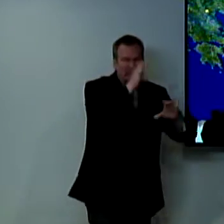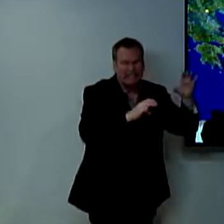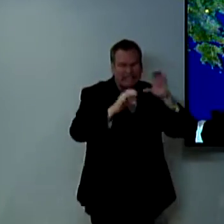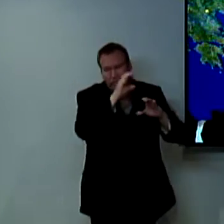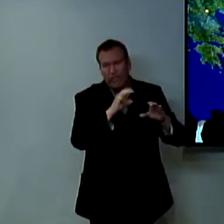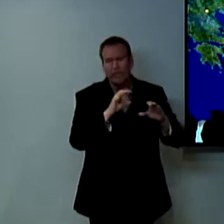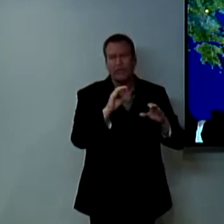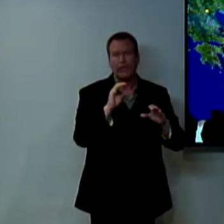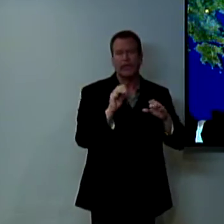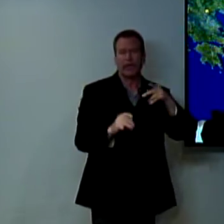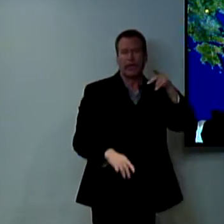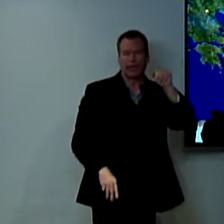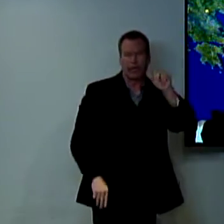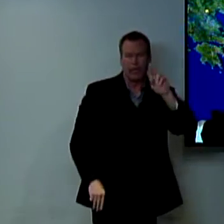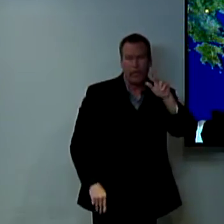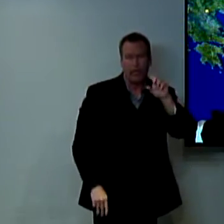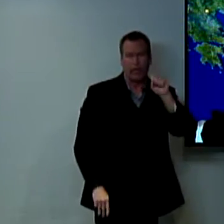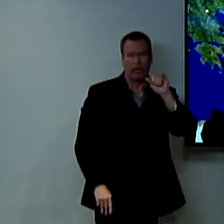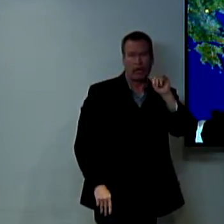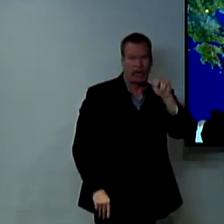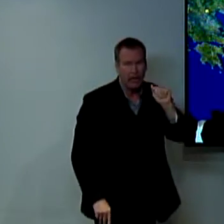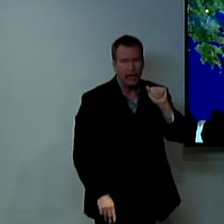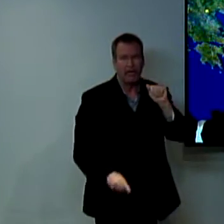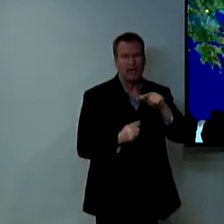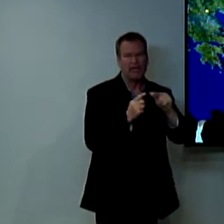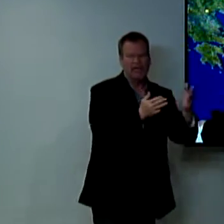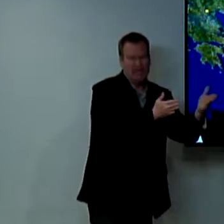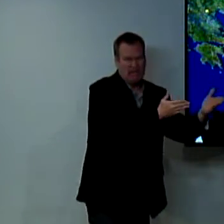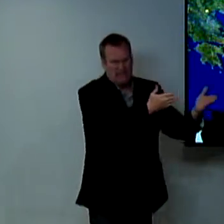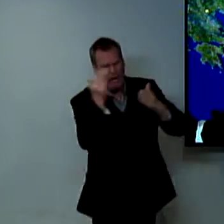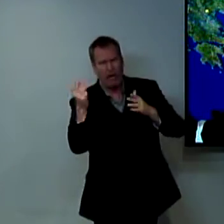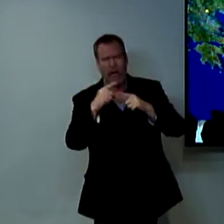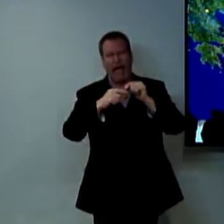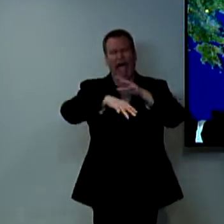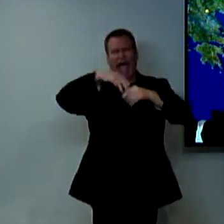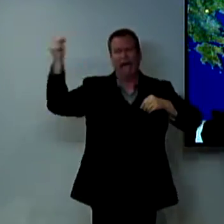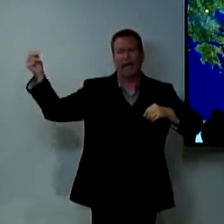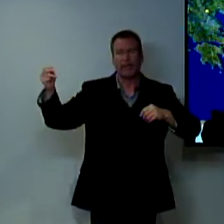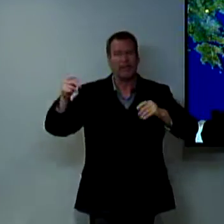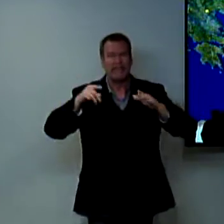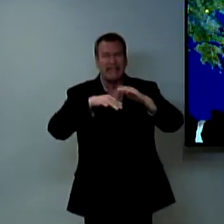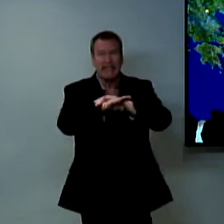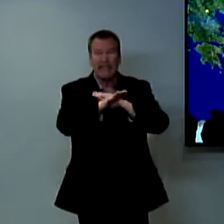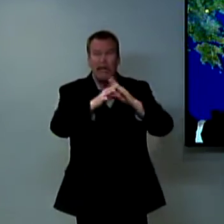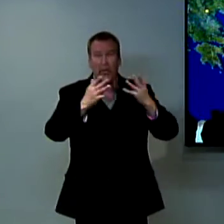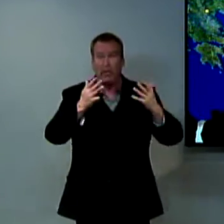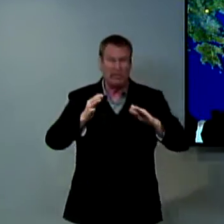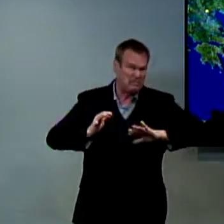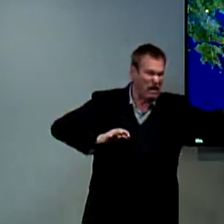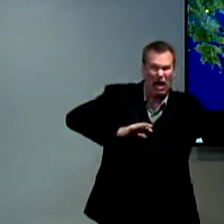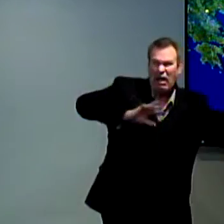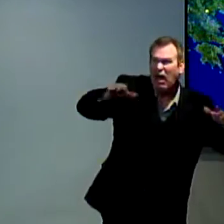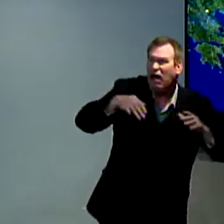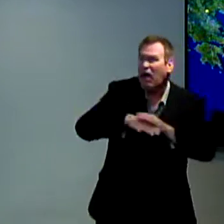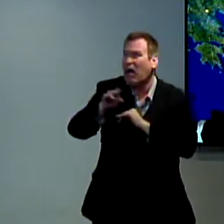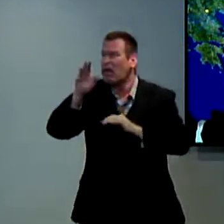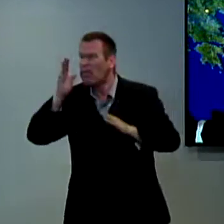and they were searching for Paul and for Silas because they wanted to bring them outside and into the crowd